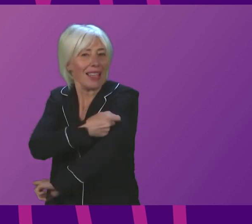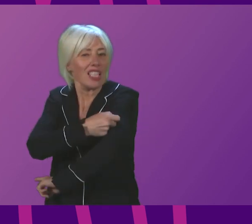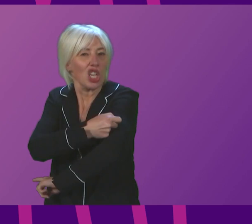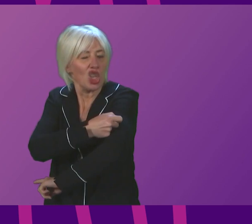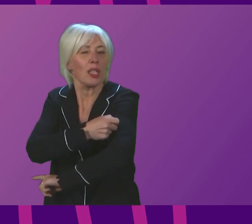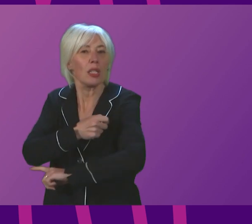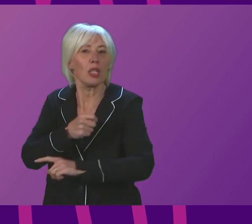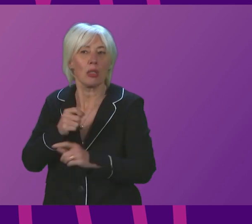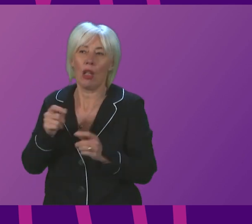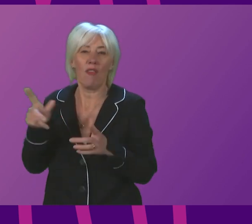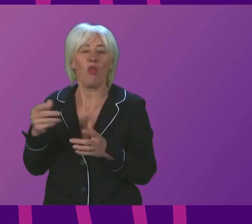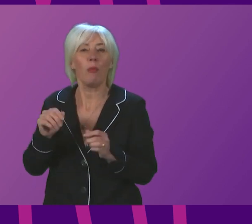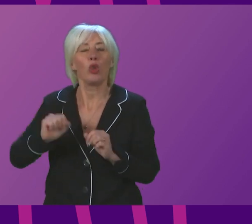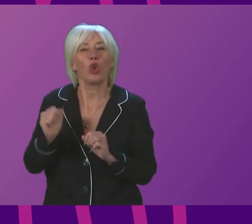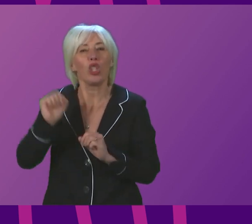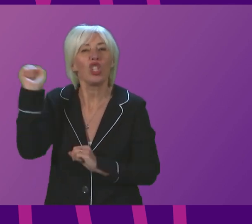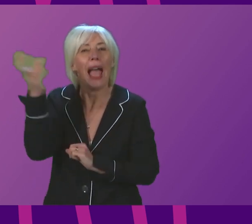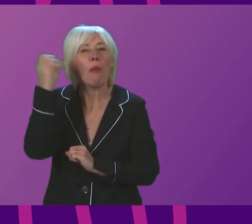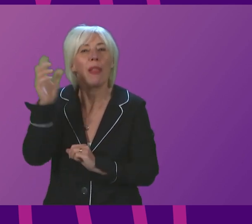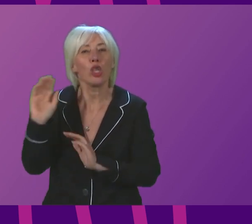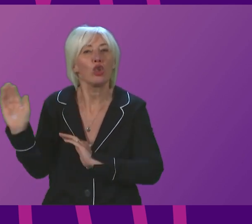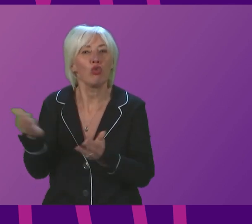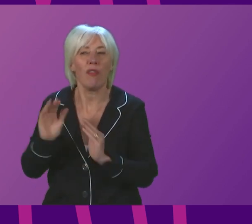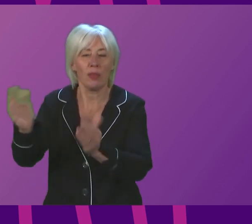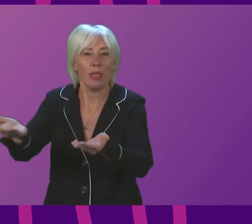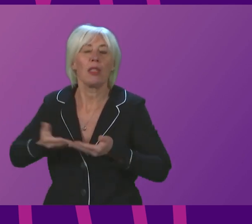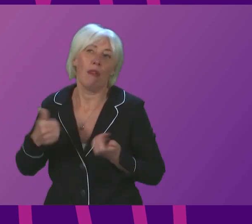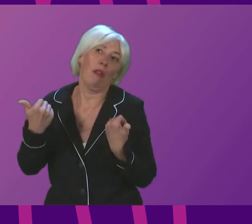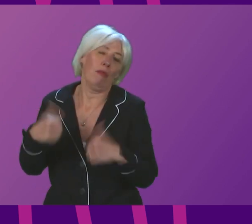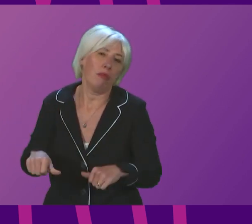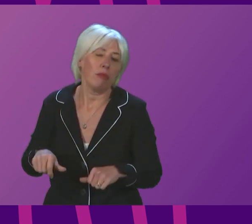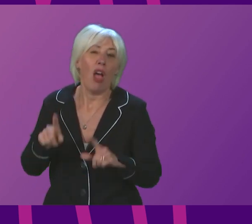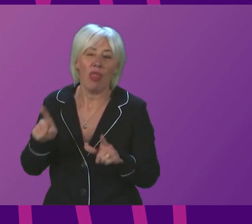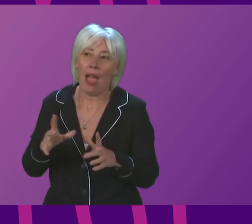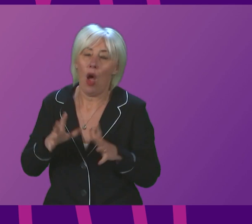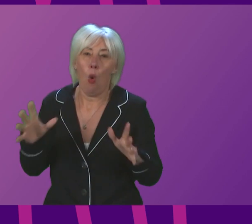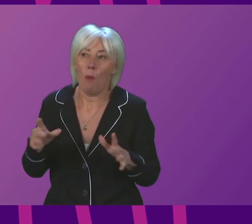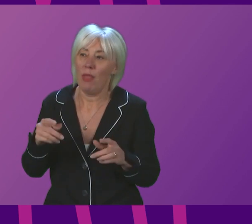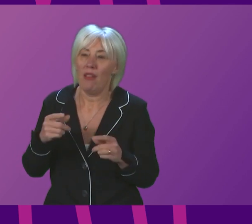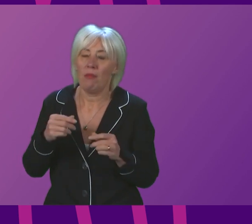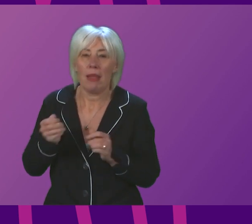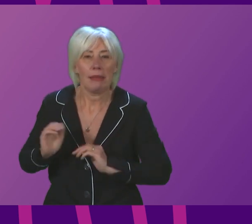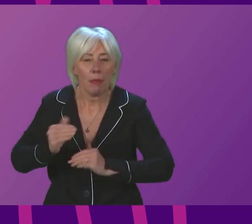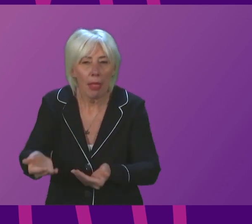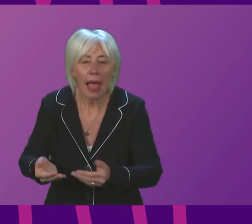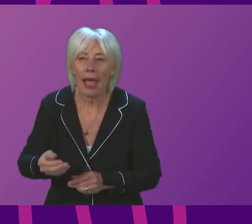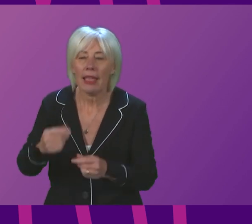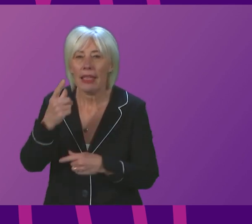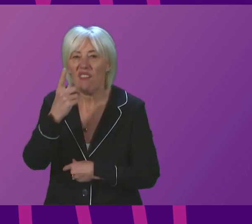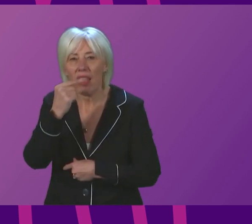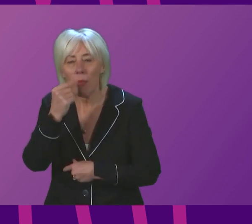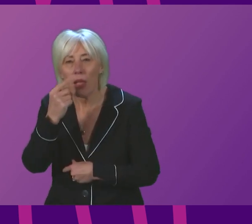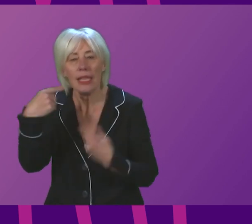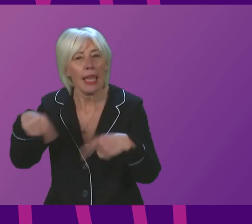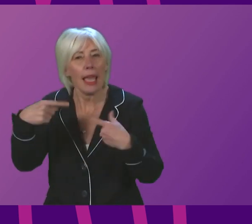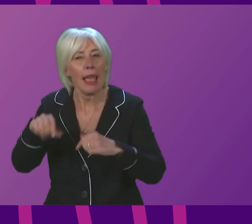Scottish Ambulance Service. In addition to these efforts, which are intended to improve the supply and availability of vaccination, we are